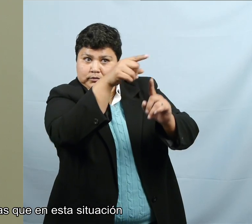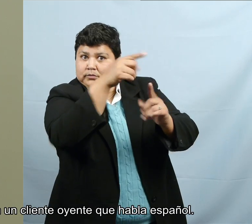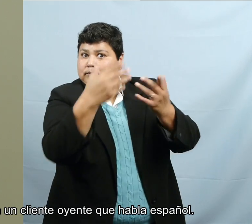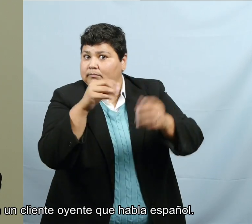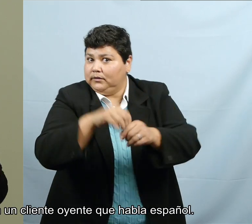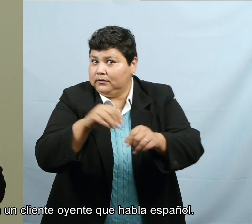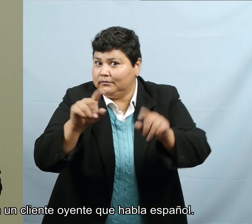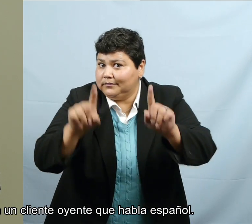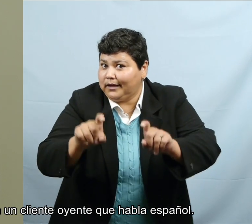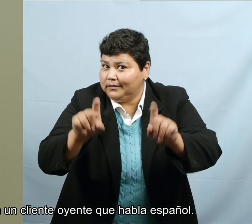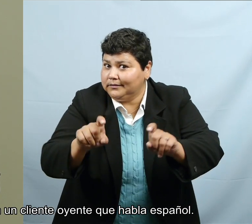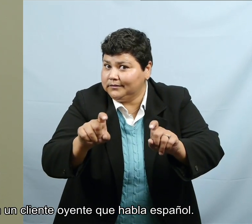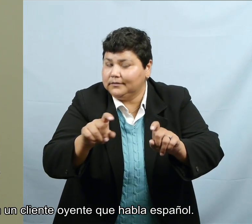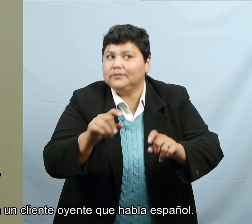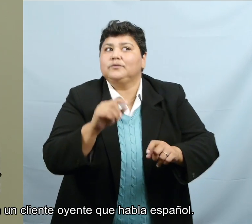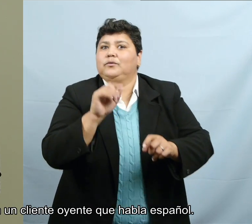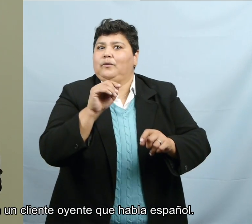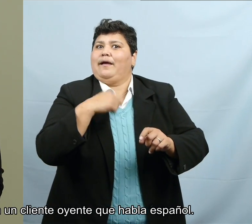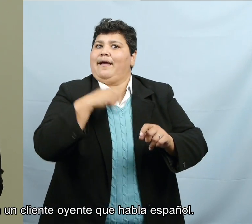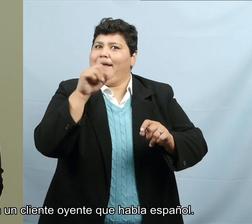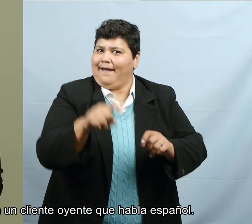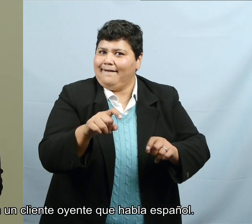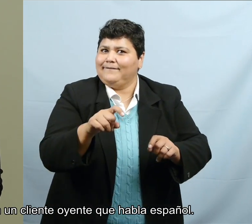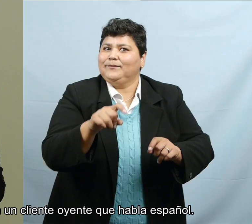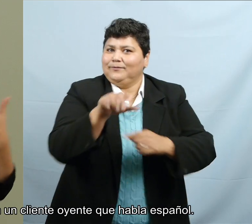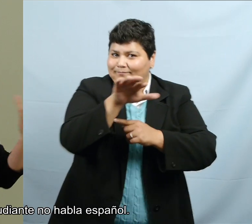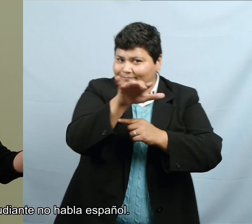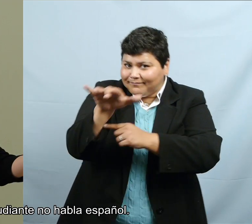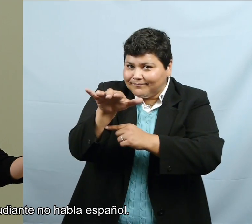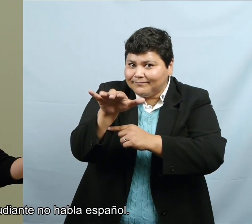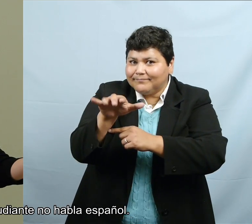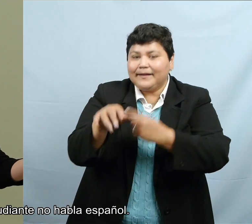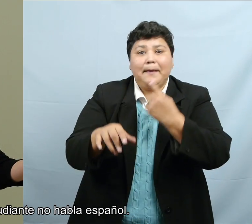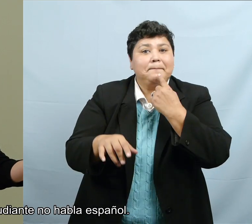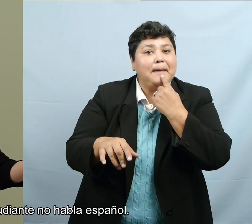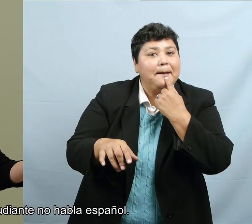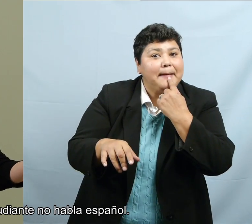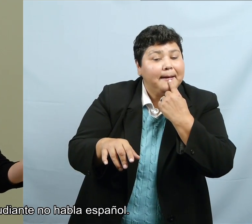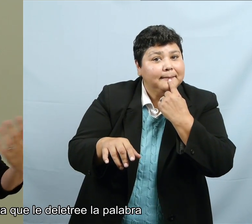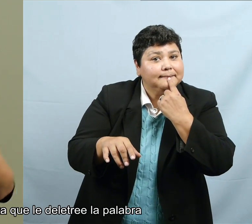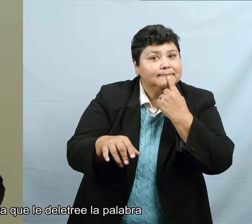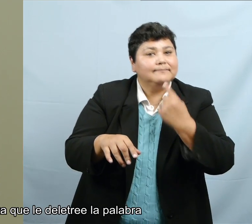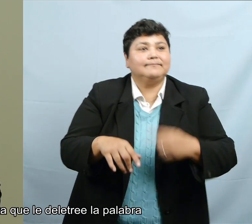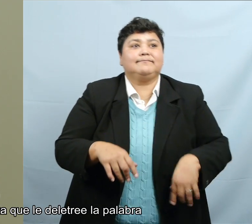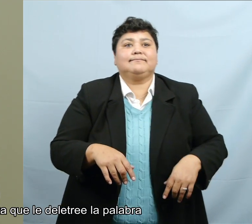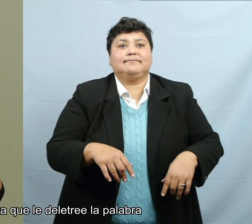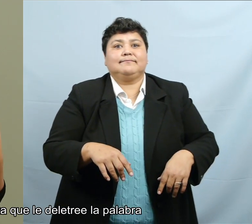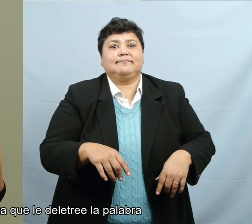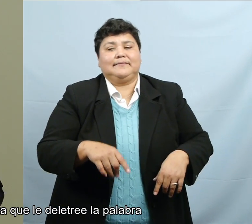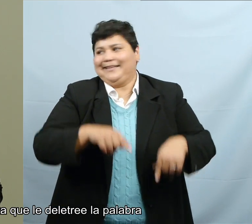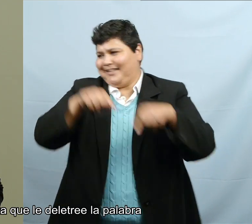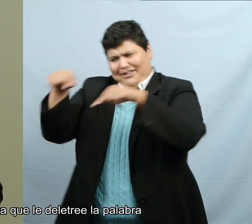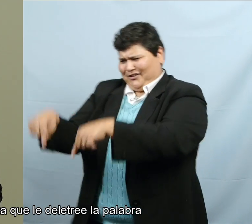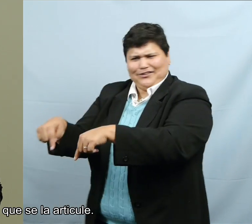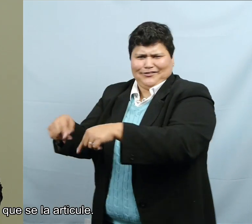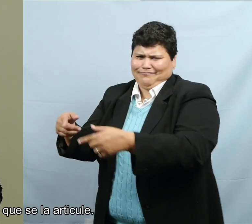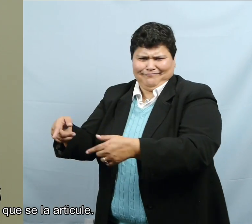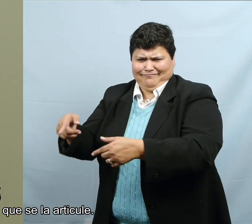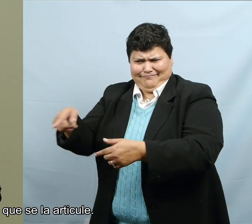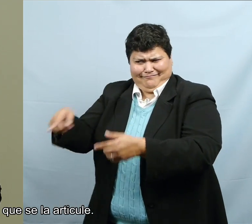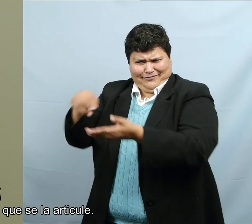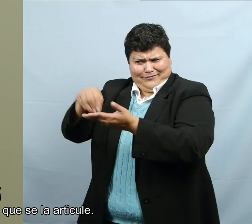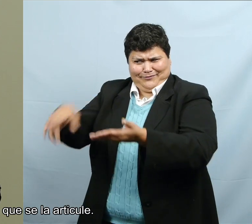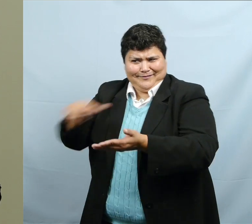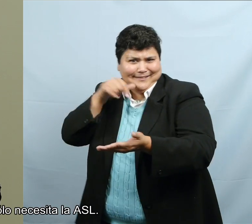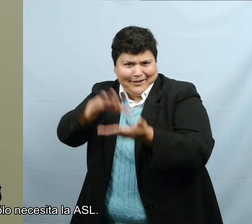situation, I'm working with a hearing client that's Spanish. The student doesn't speak Spanish. The student doesn't need the word spelled or